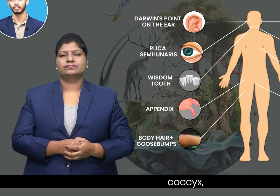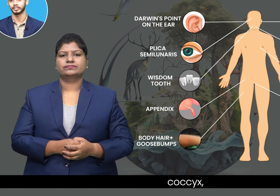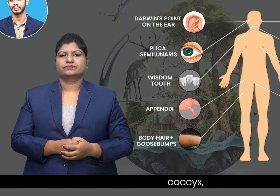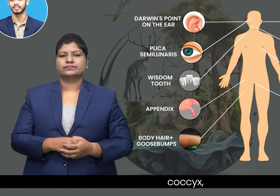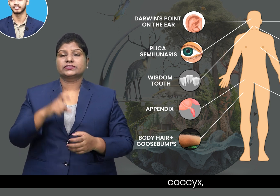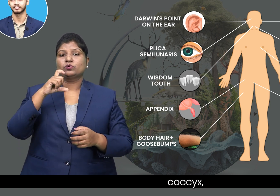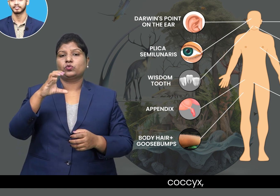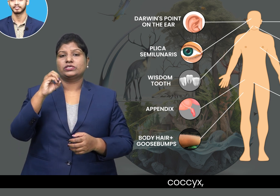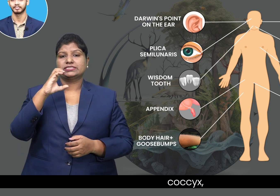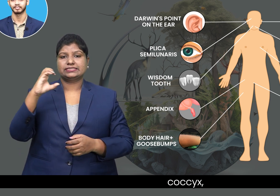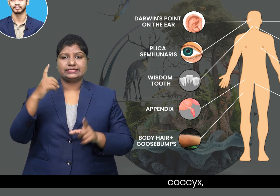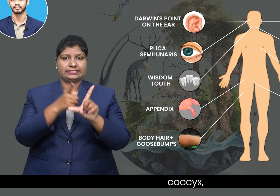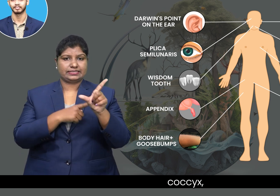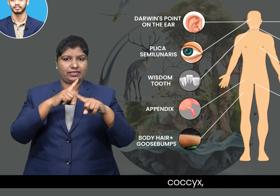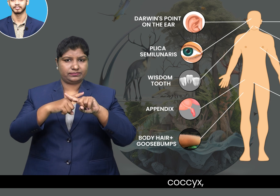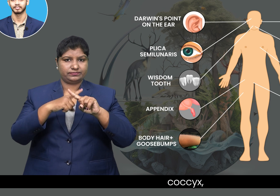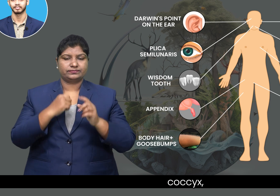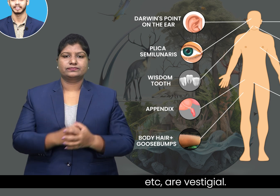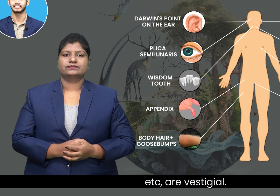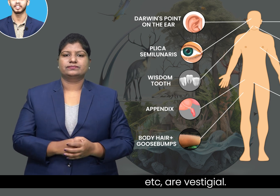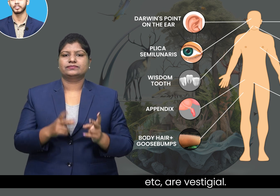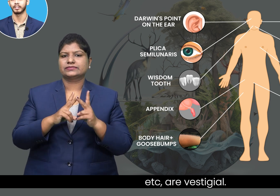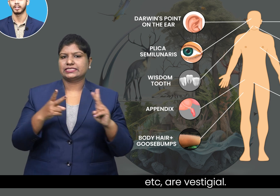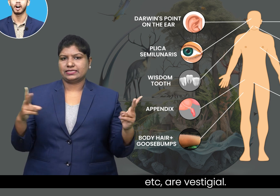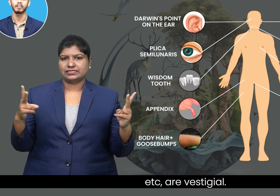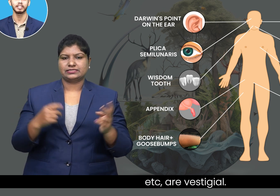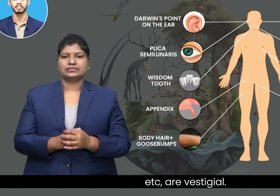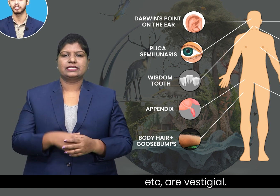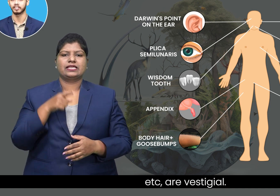caussics, etc. are vestigial.